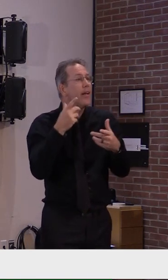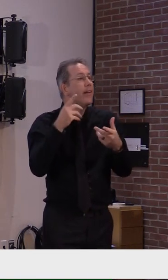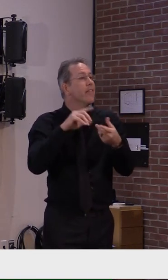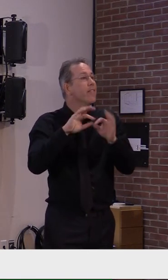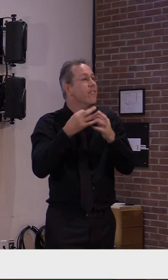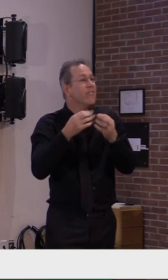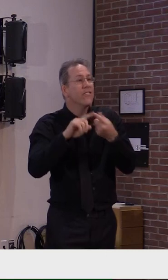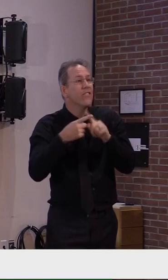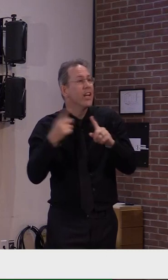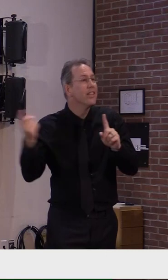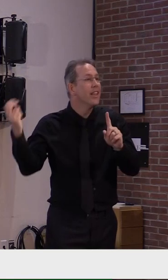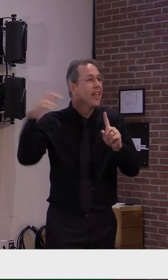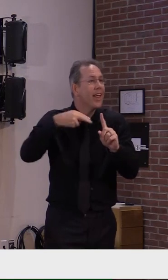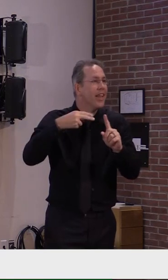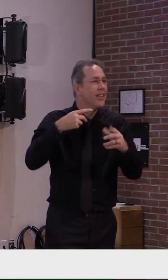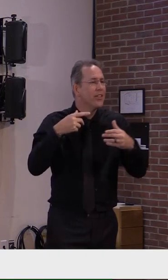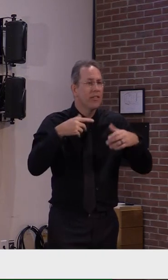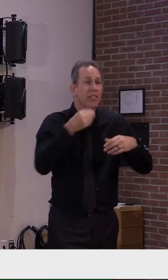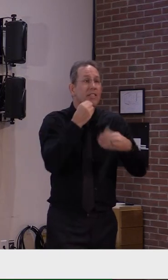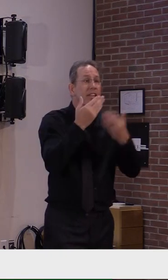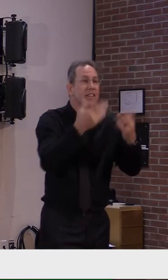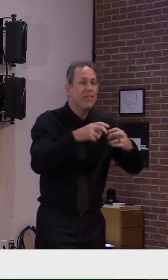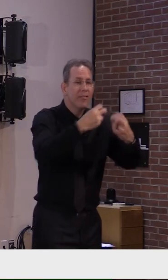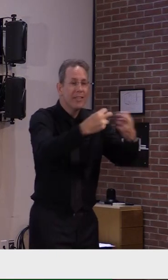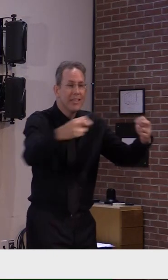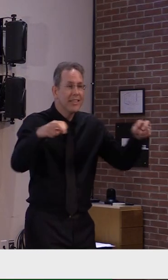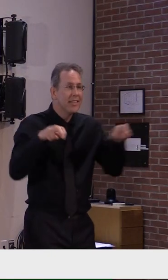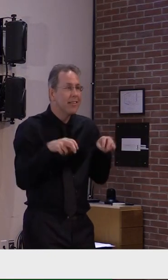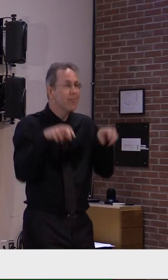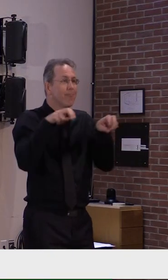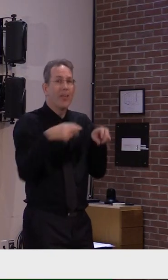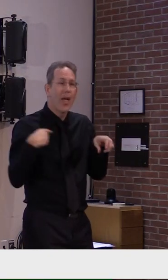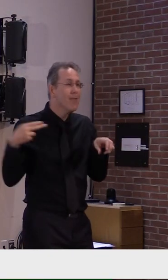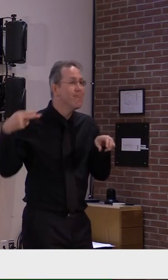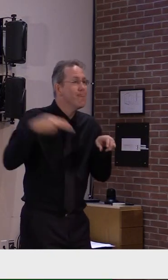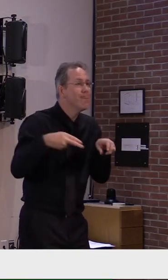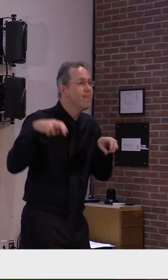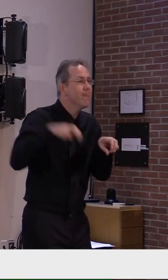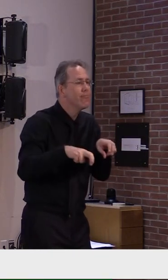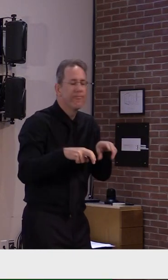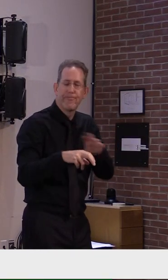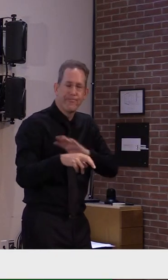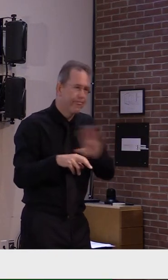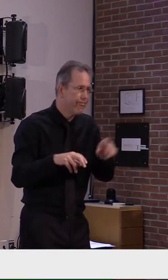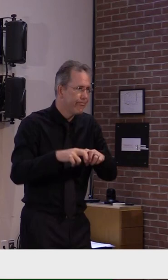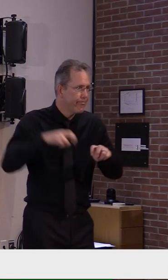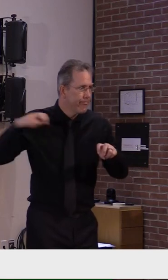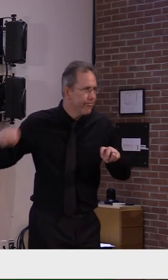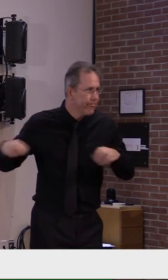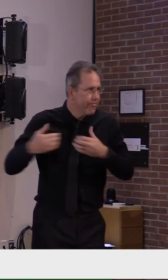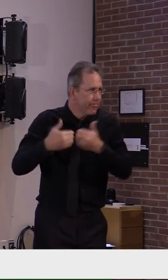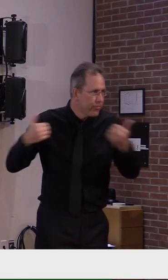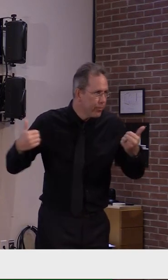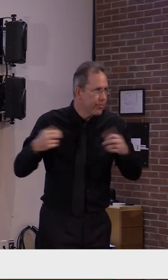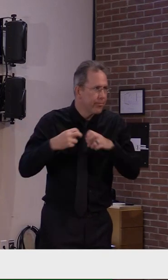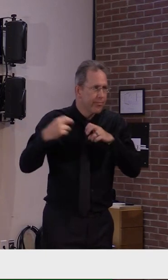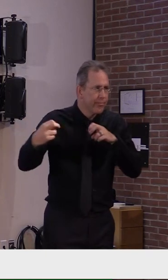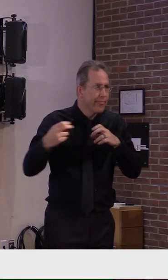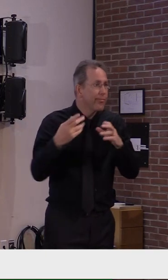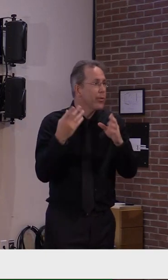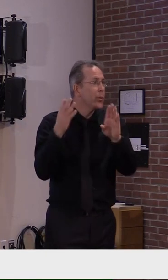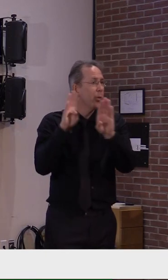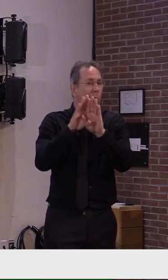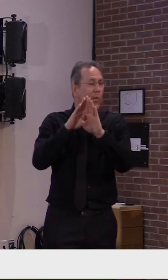family table. Um, meals would be at something that they would take separately, apart from the other members of the